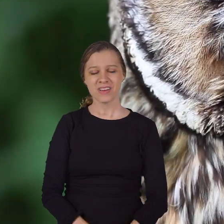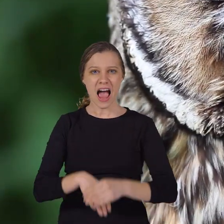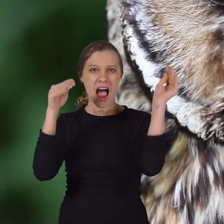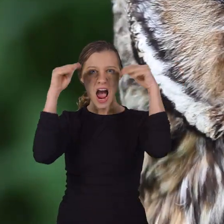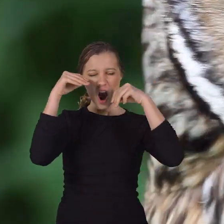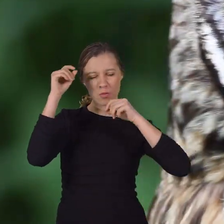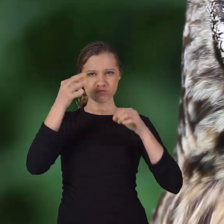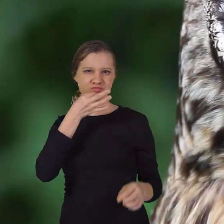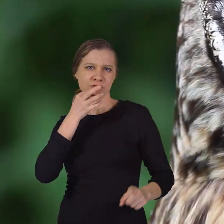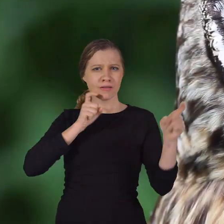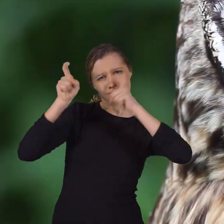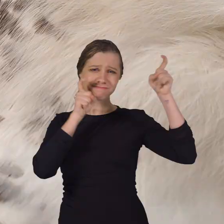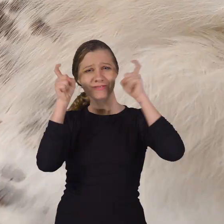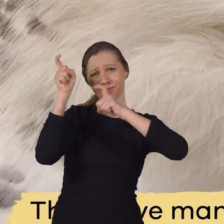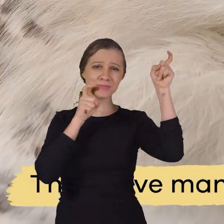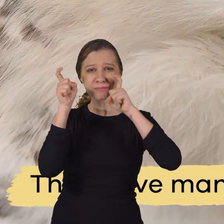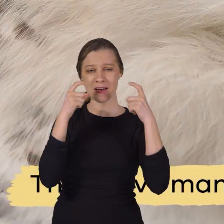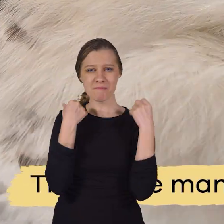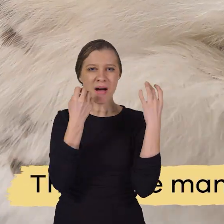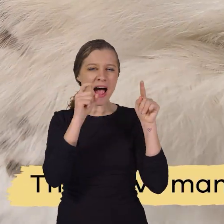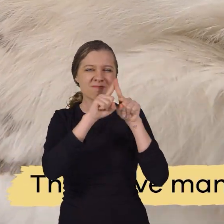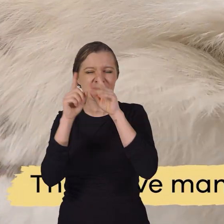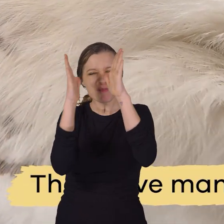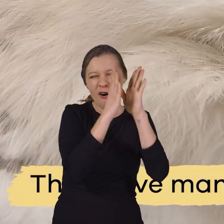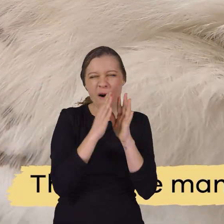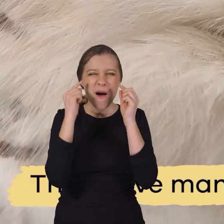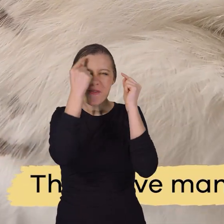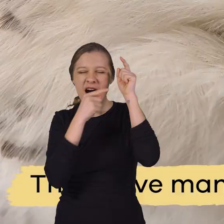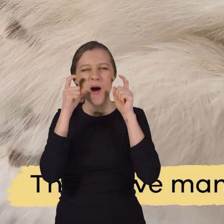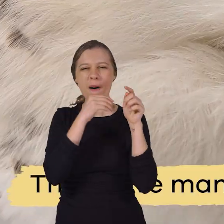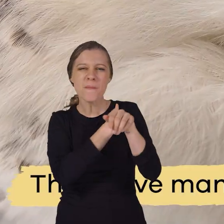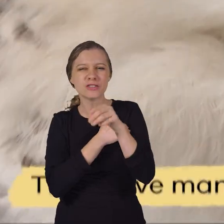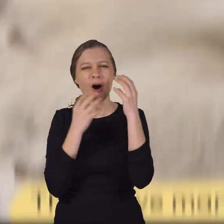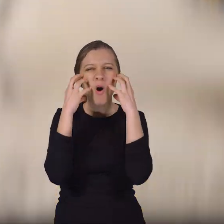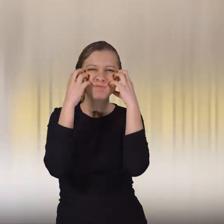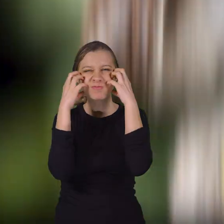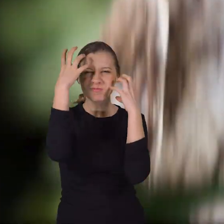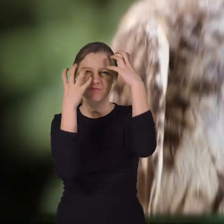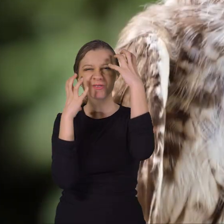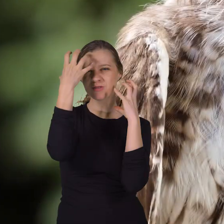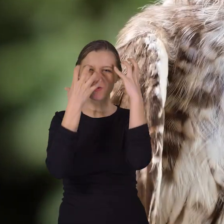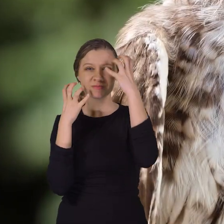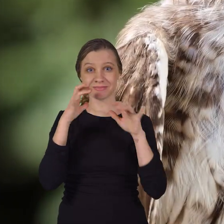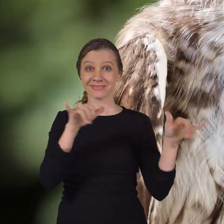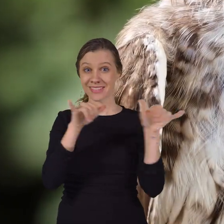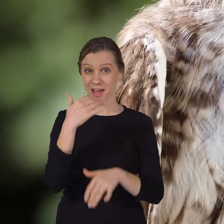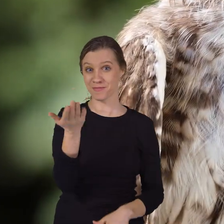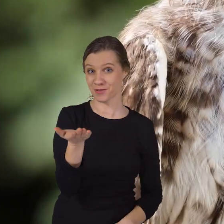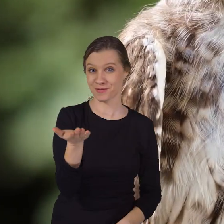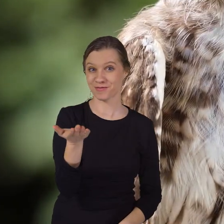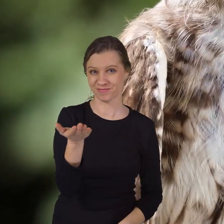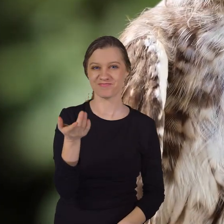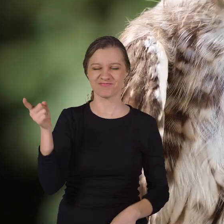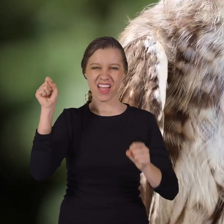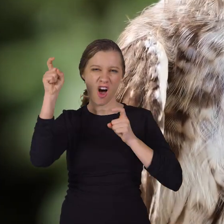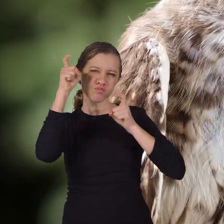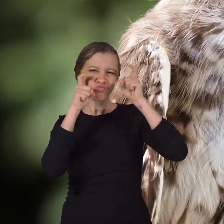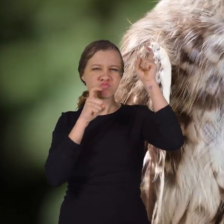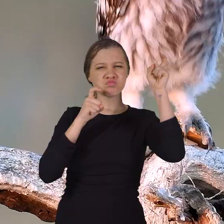make facial expressions because they have many tiny facial muscles. And just like you, they use their facial